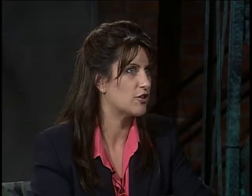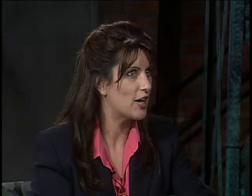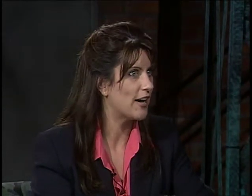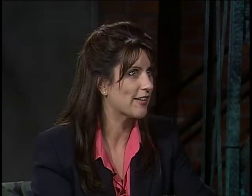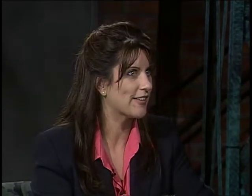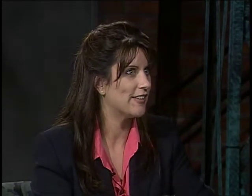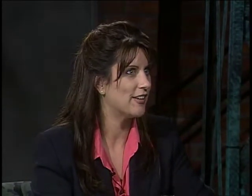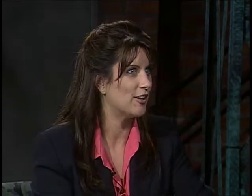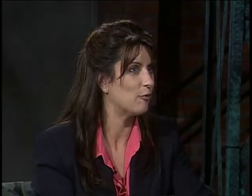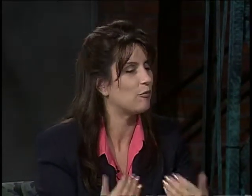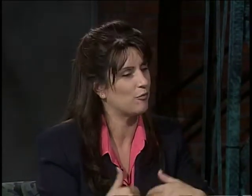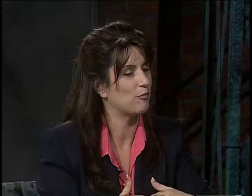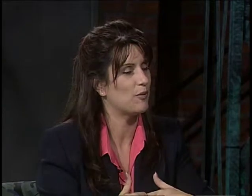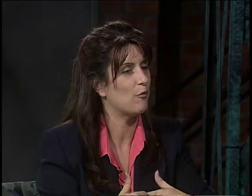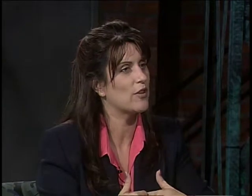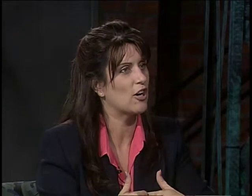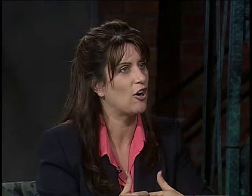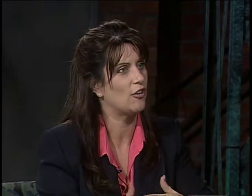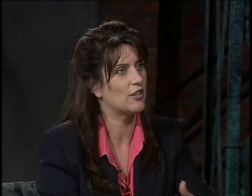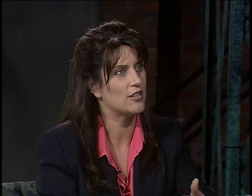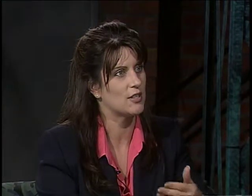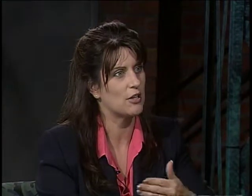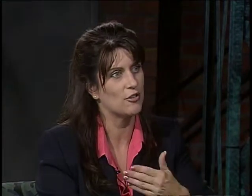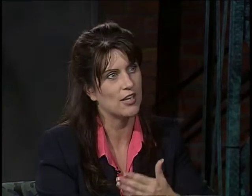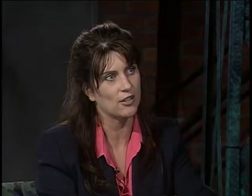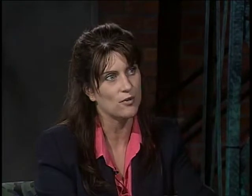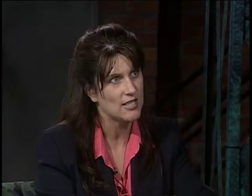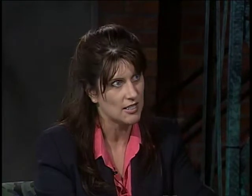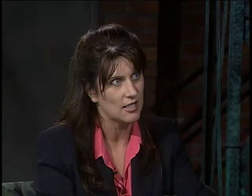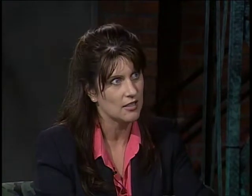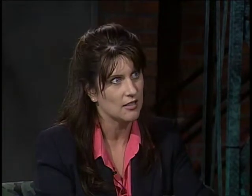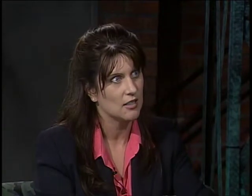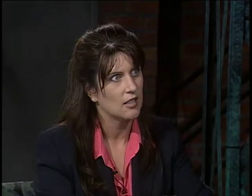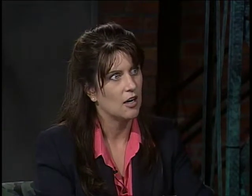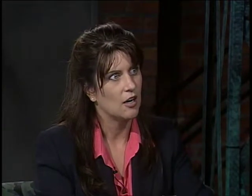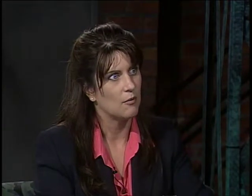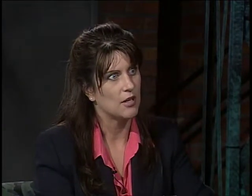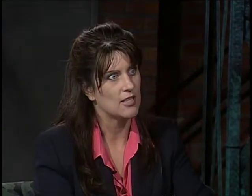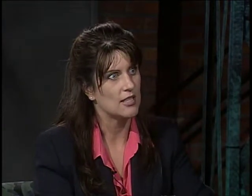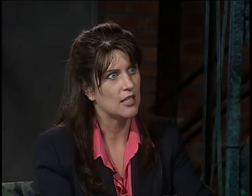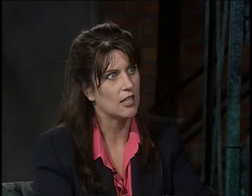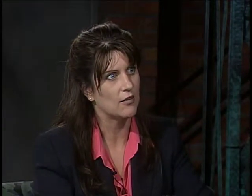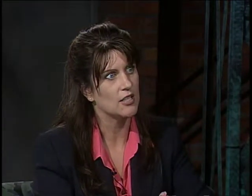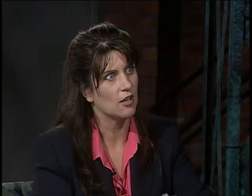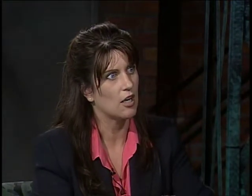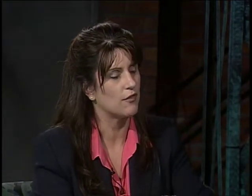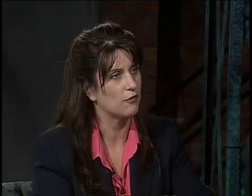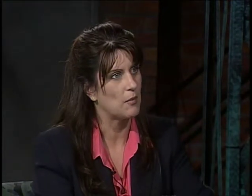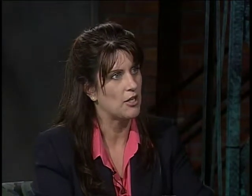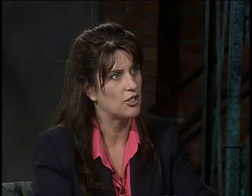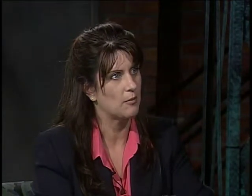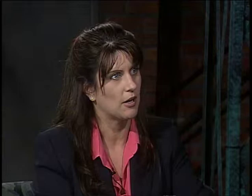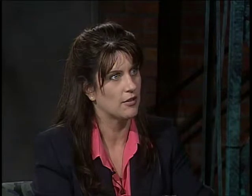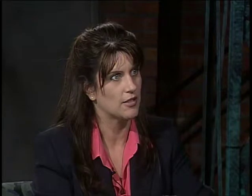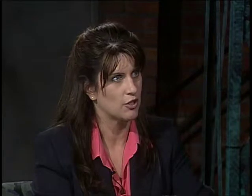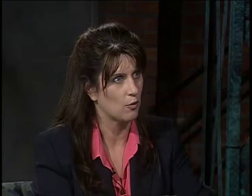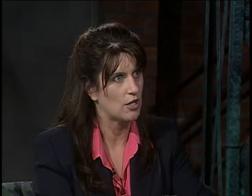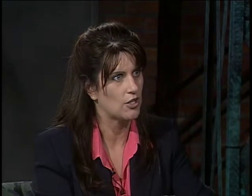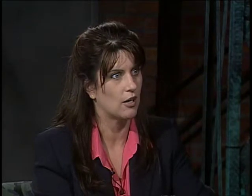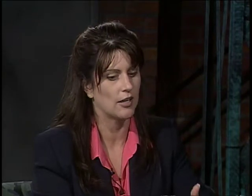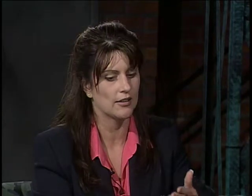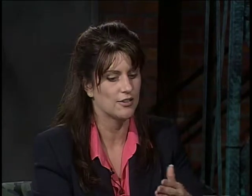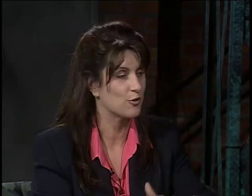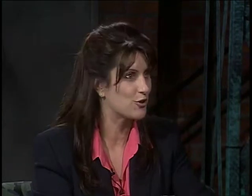check before they call is to make sure they get their receipt. Because that's going to give us a lot of information about the